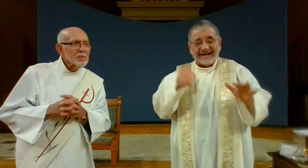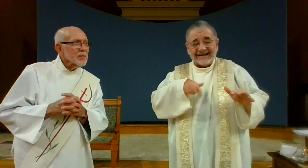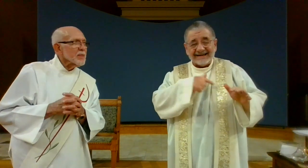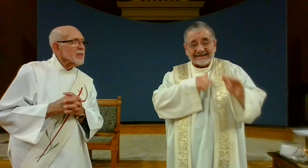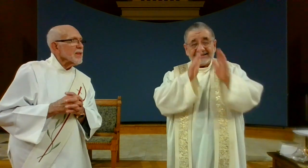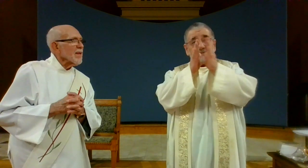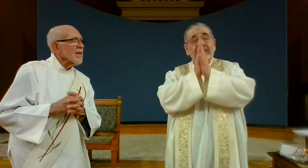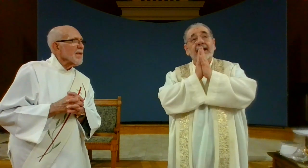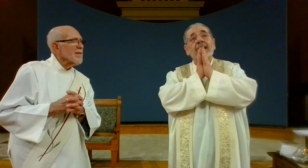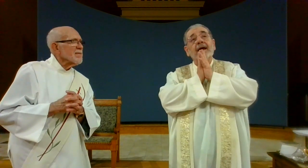let us pray